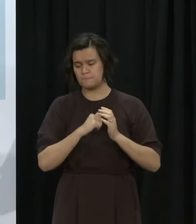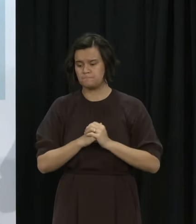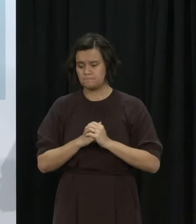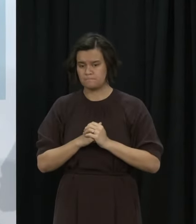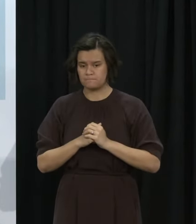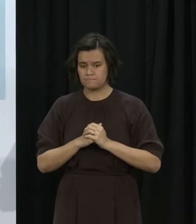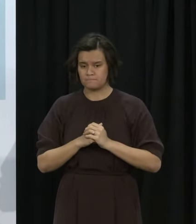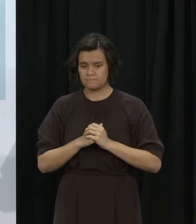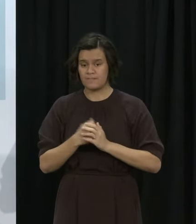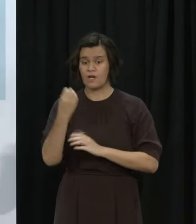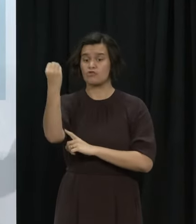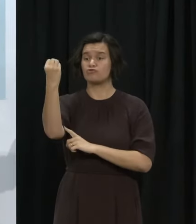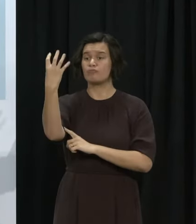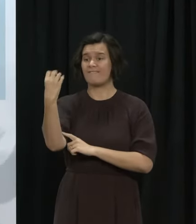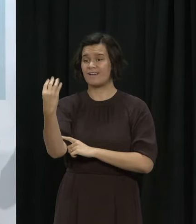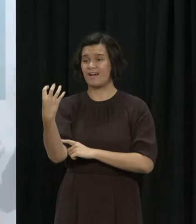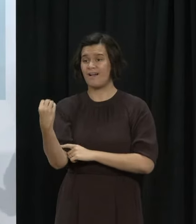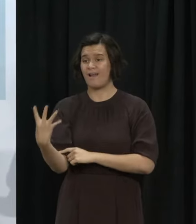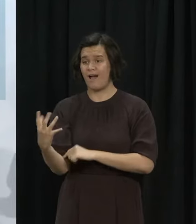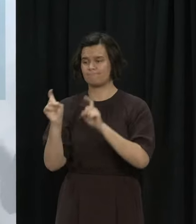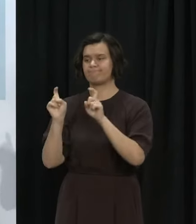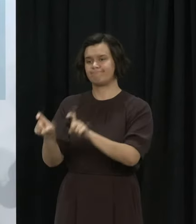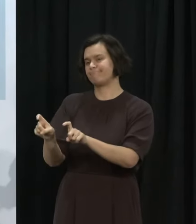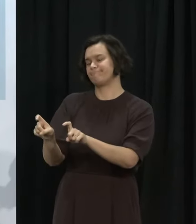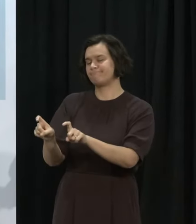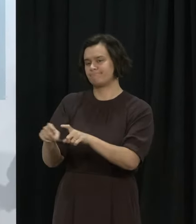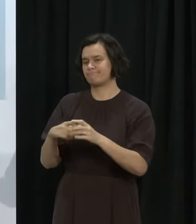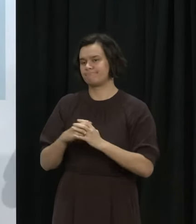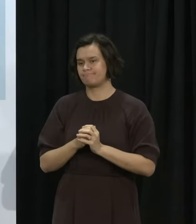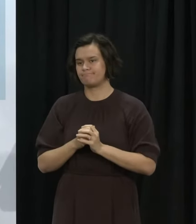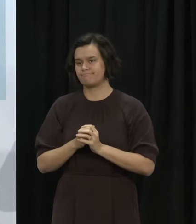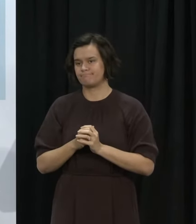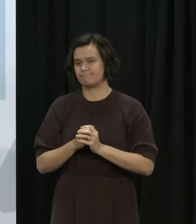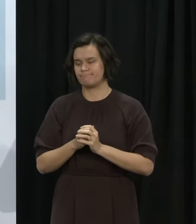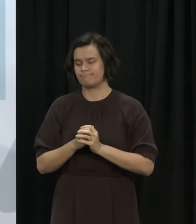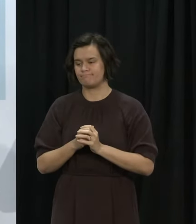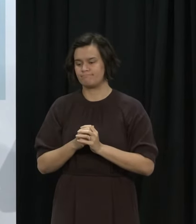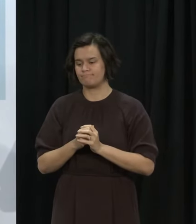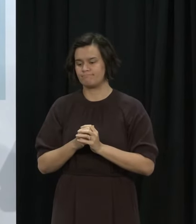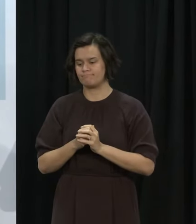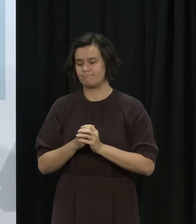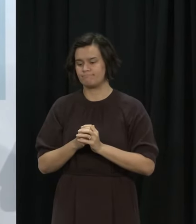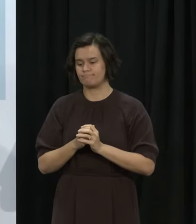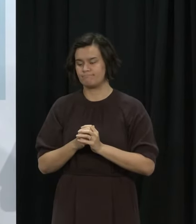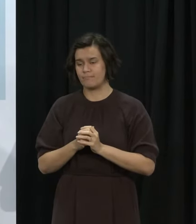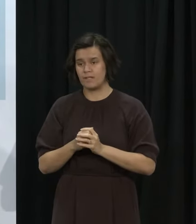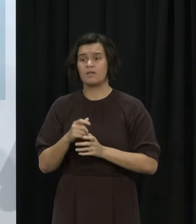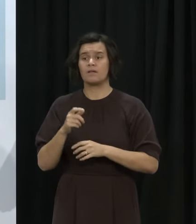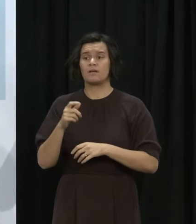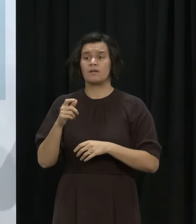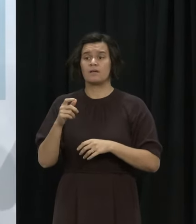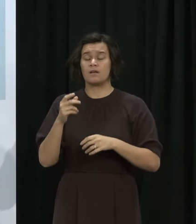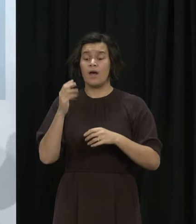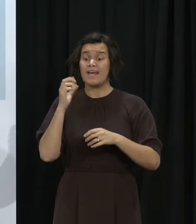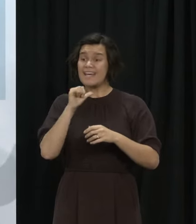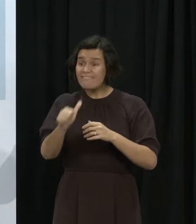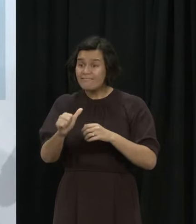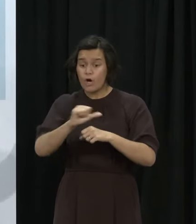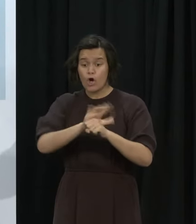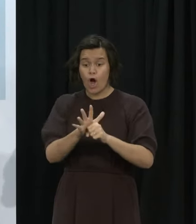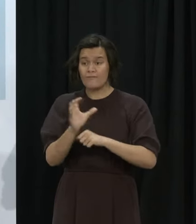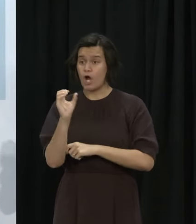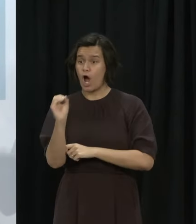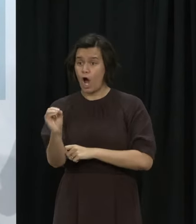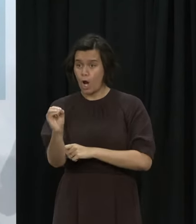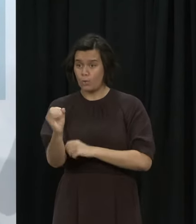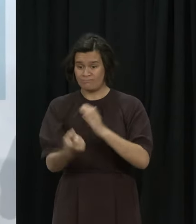Cabinet did confirm yesterday that in the event of community cases of Omicron, the first response will be to use the traffic light framework rather